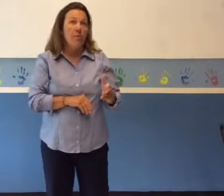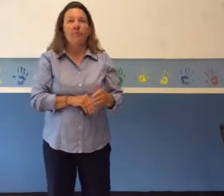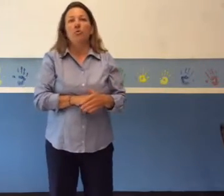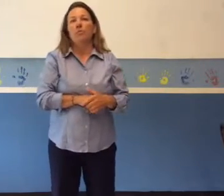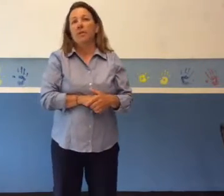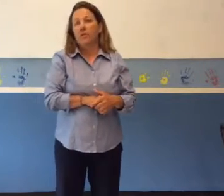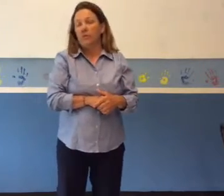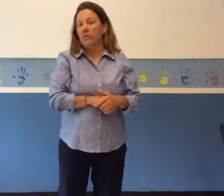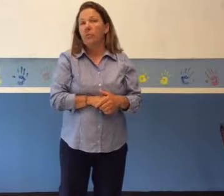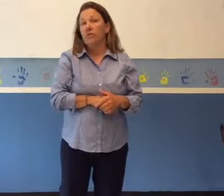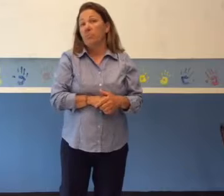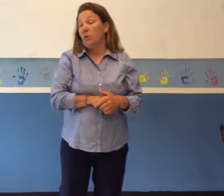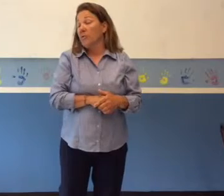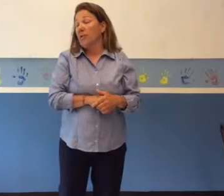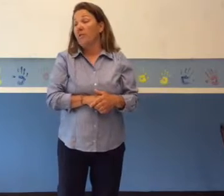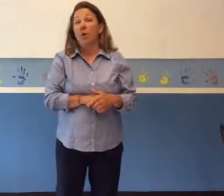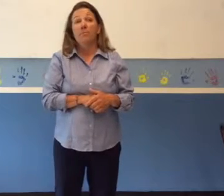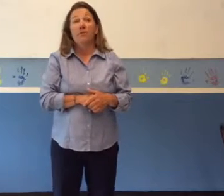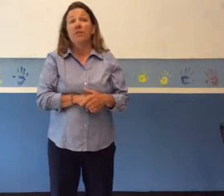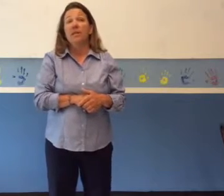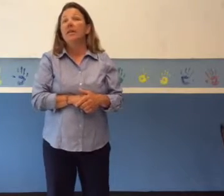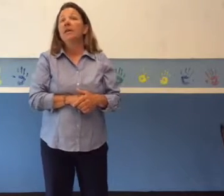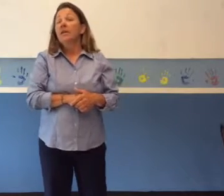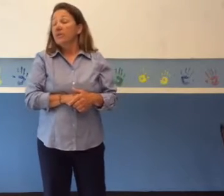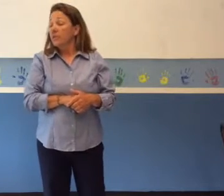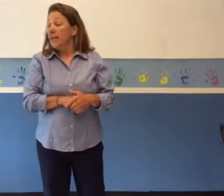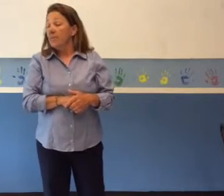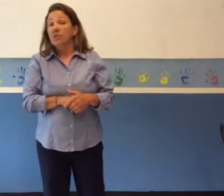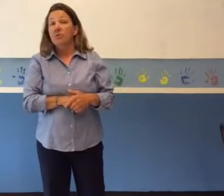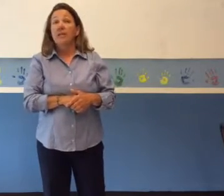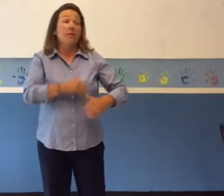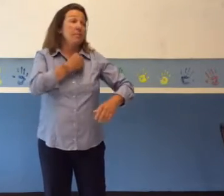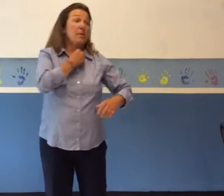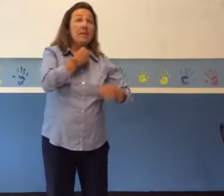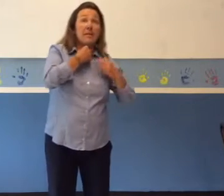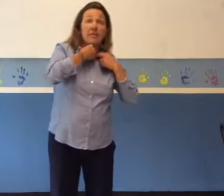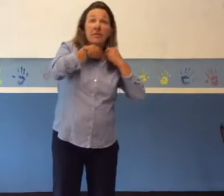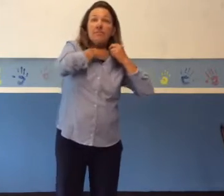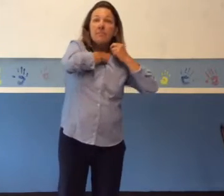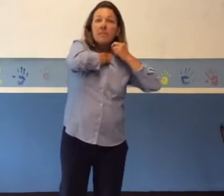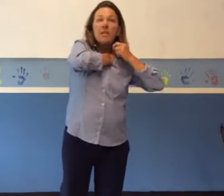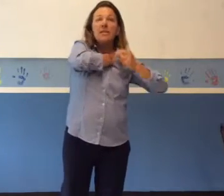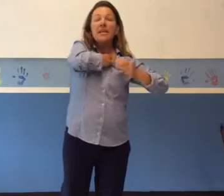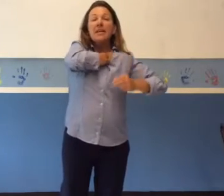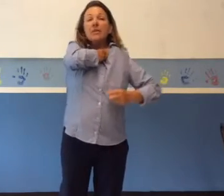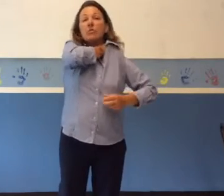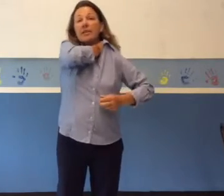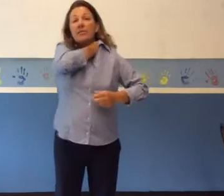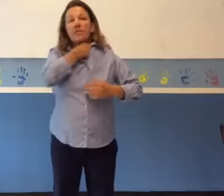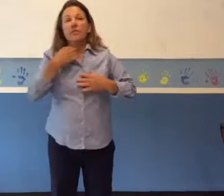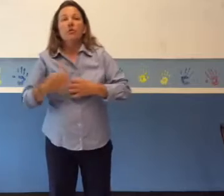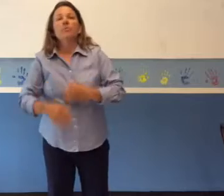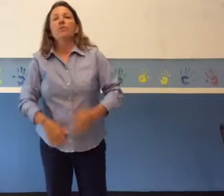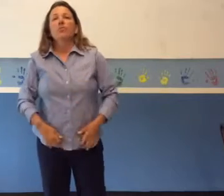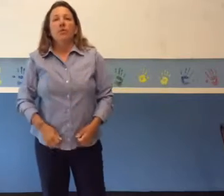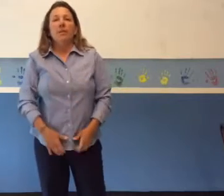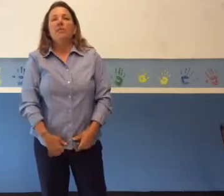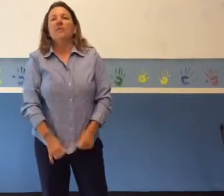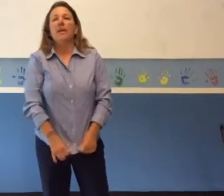-performing students was a positive opportunity to demonstrate their abilities. The increase in student performance and